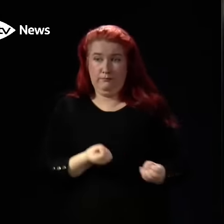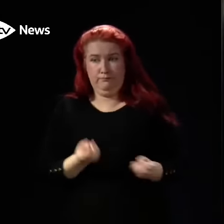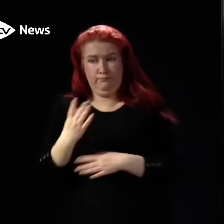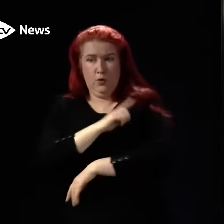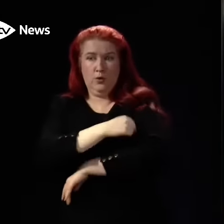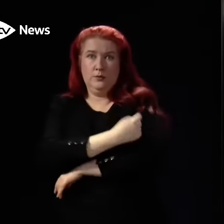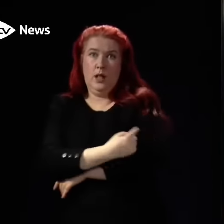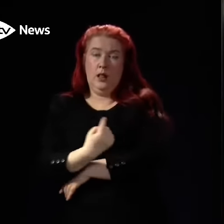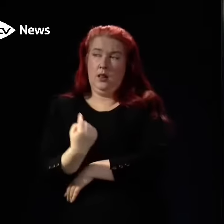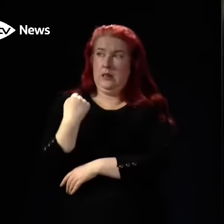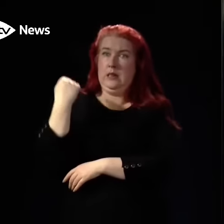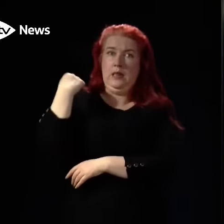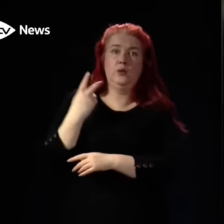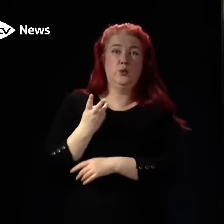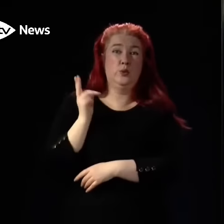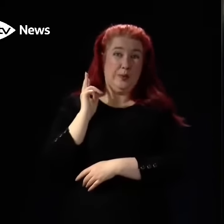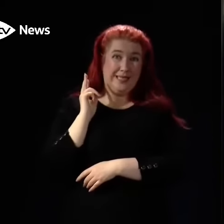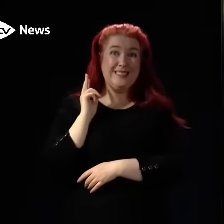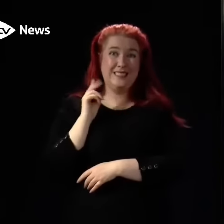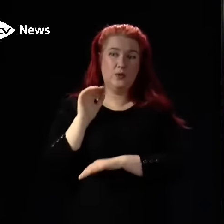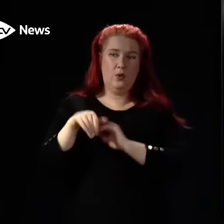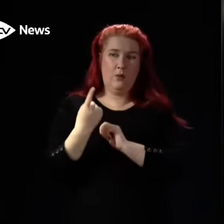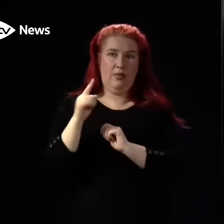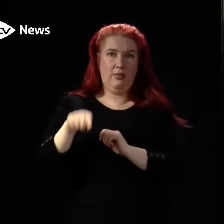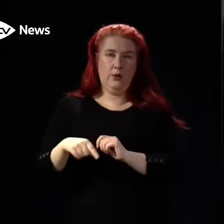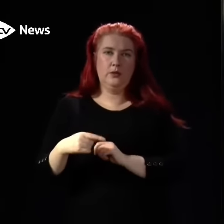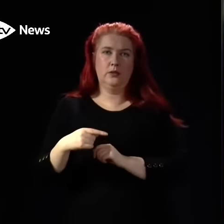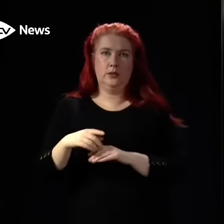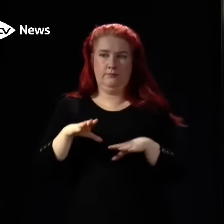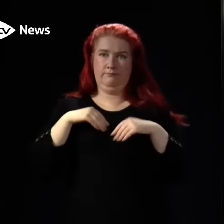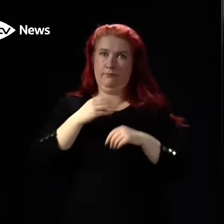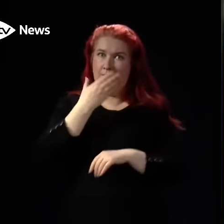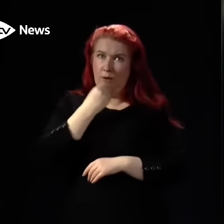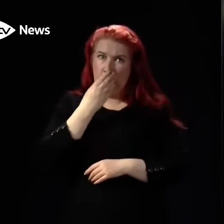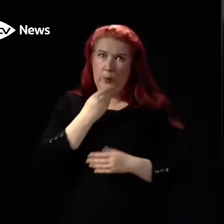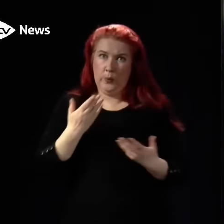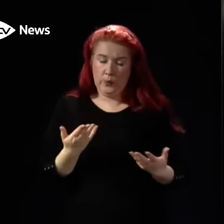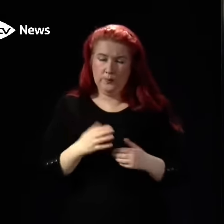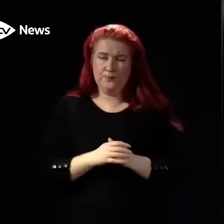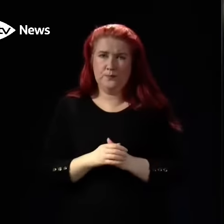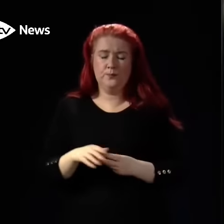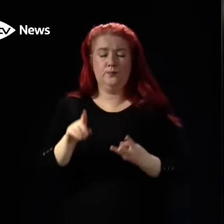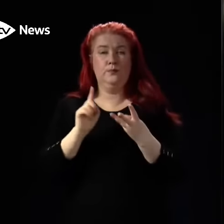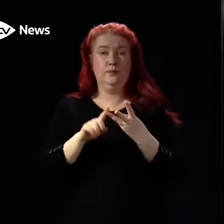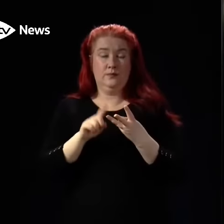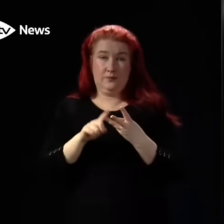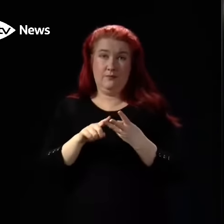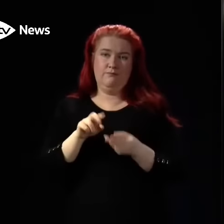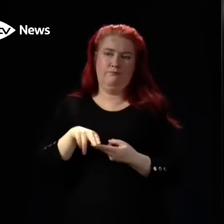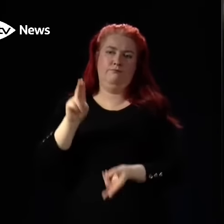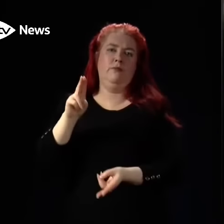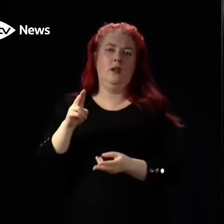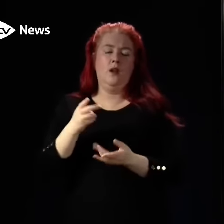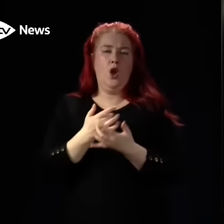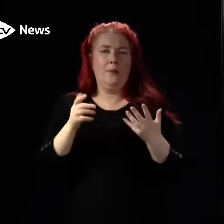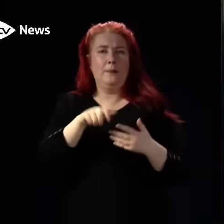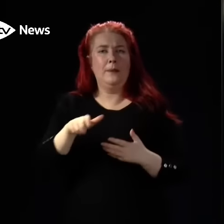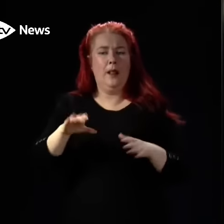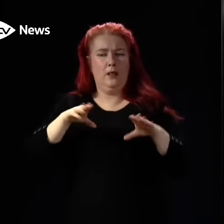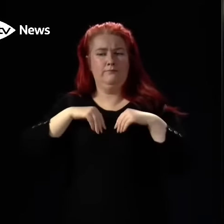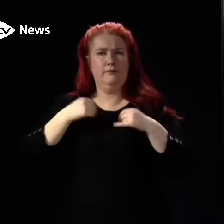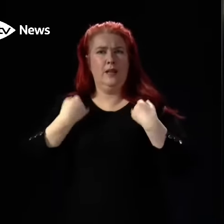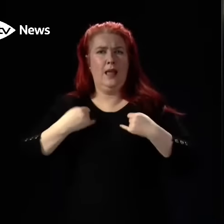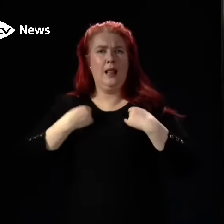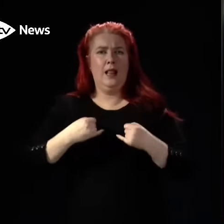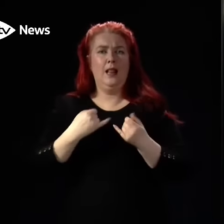each of the last two weeks. And finally there has also been a rising number of cases of strep A and other